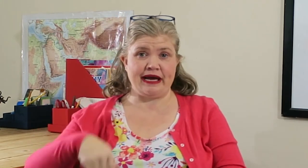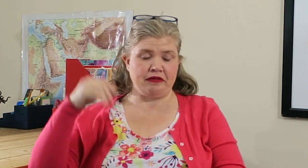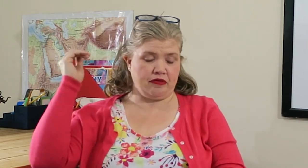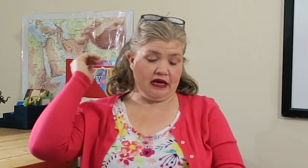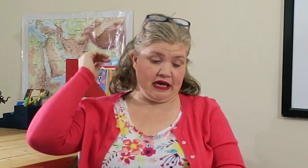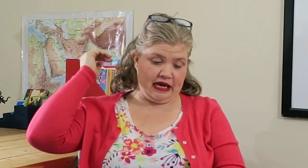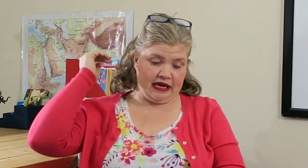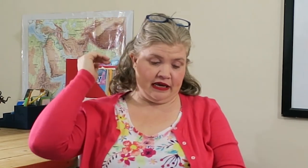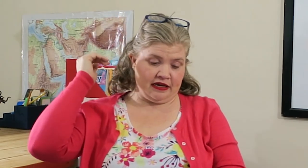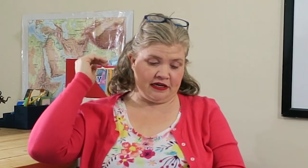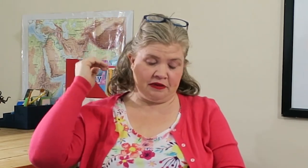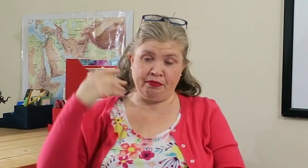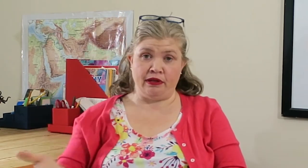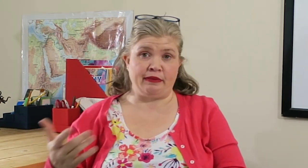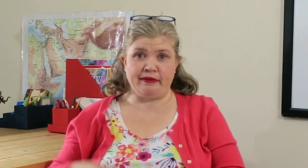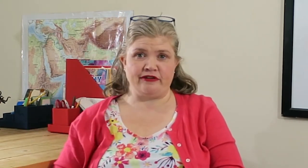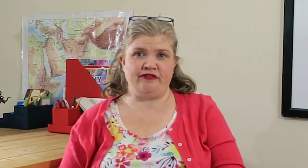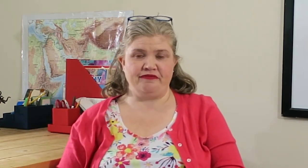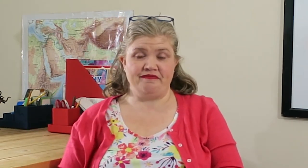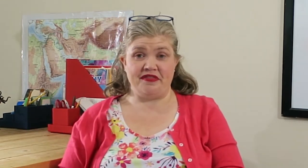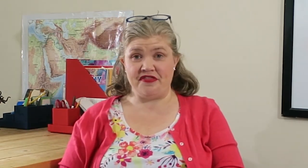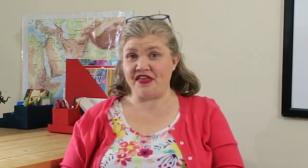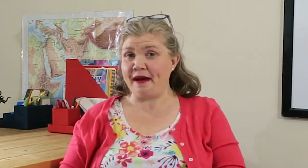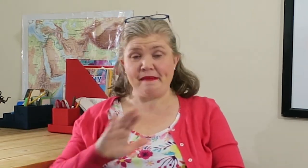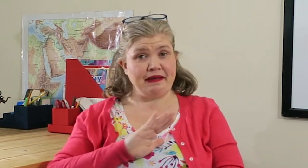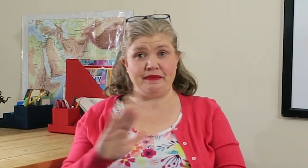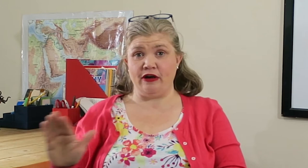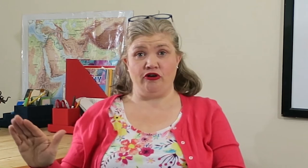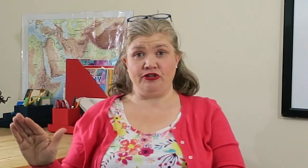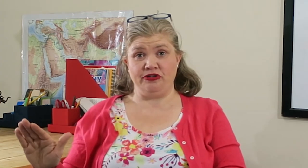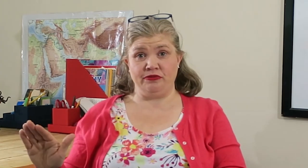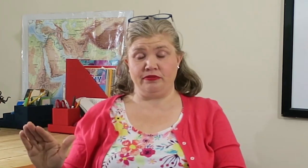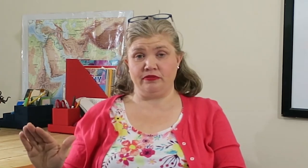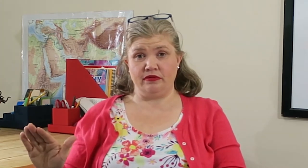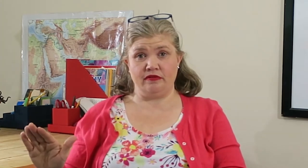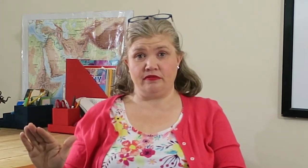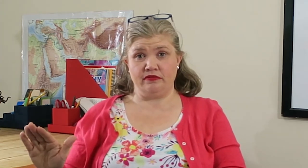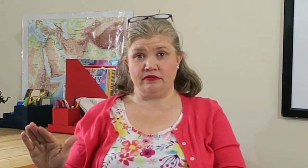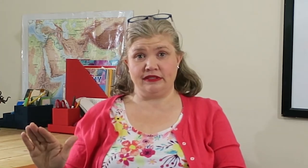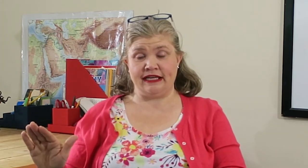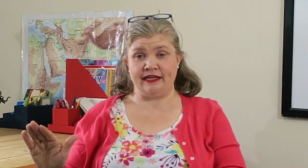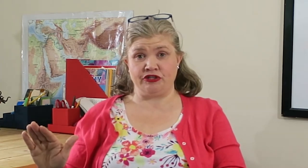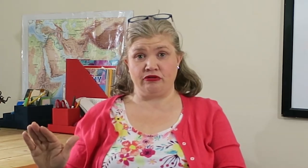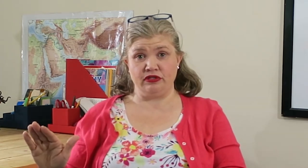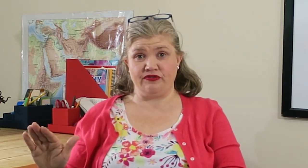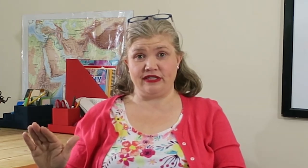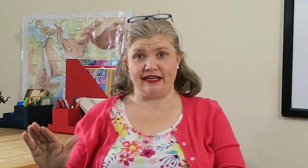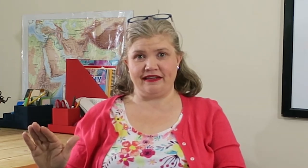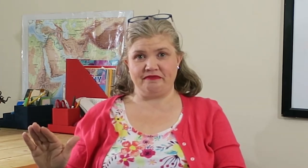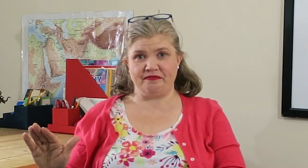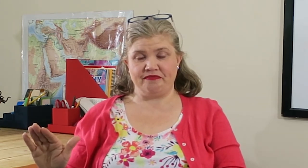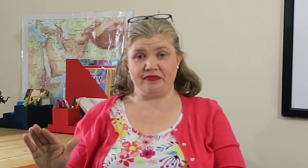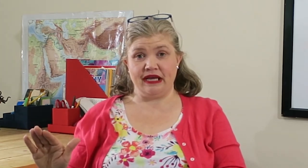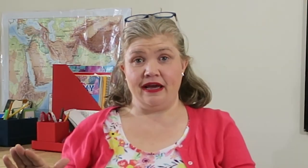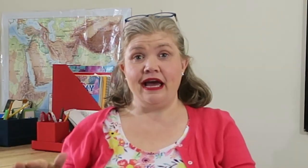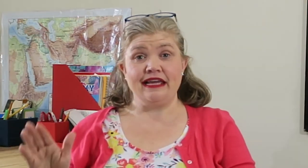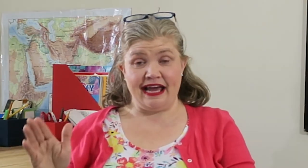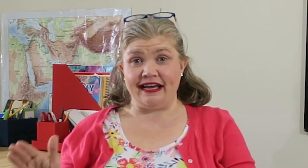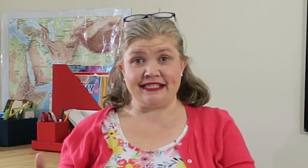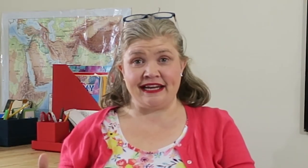math and put library books on it. That might be all you set as your goals for the day. Yeah, it's